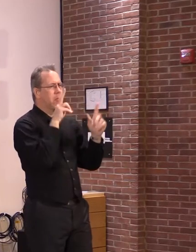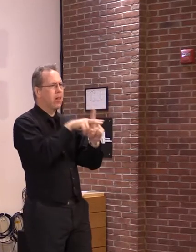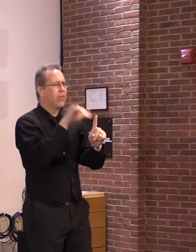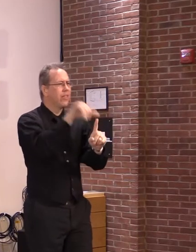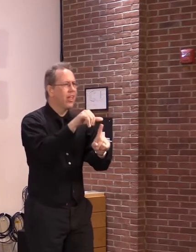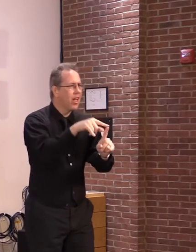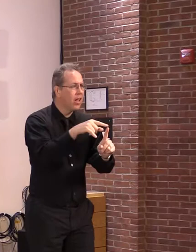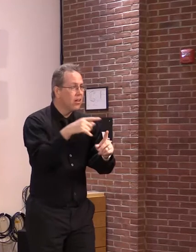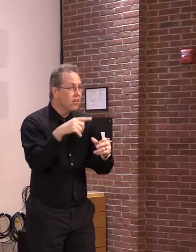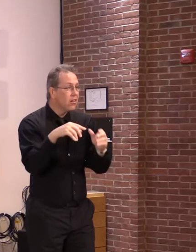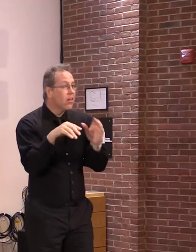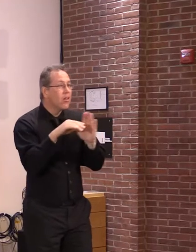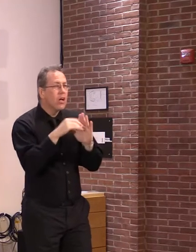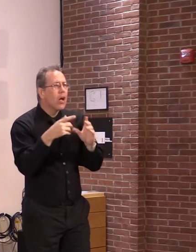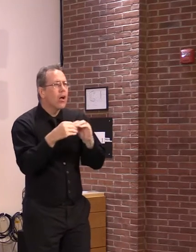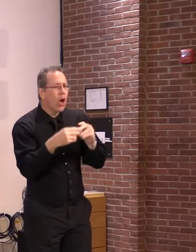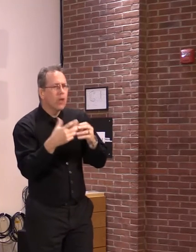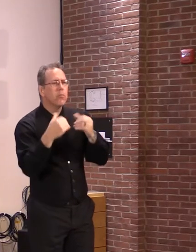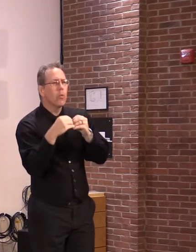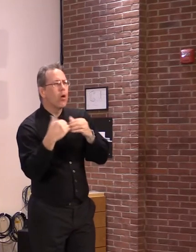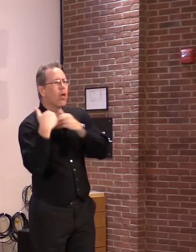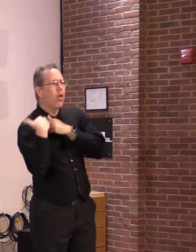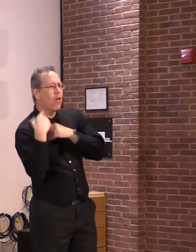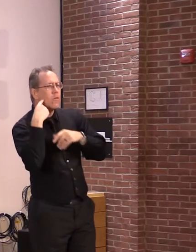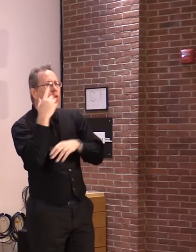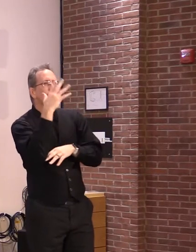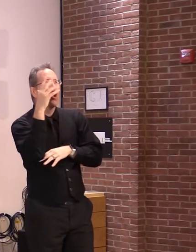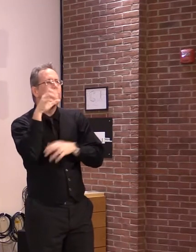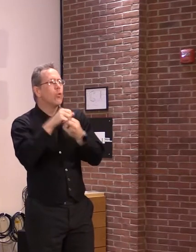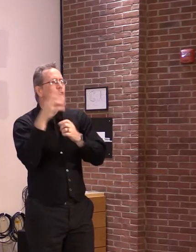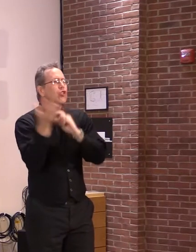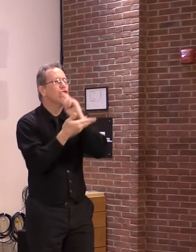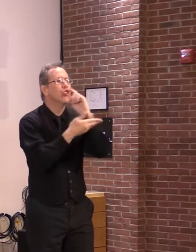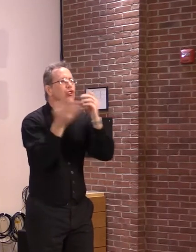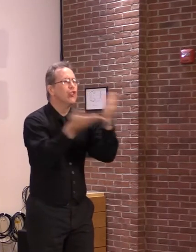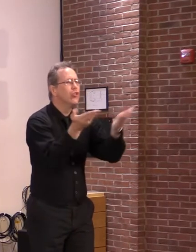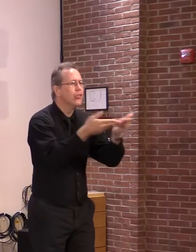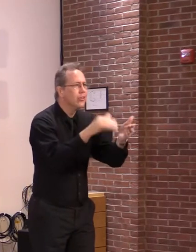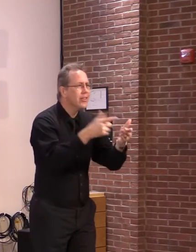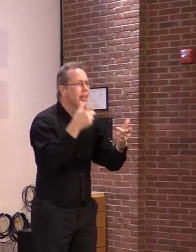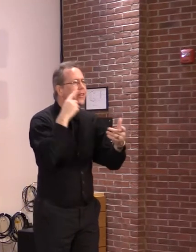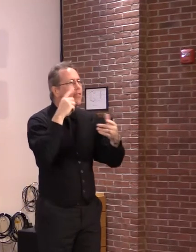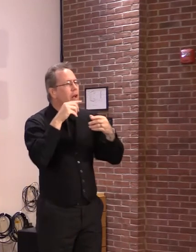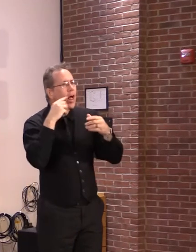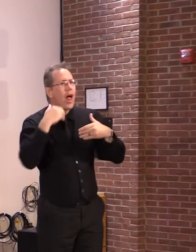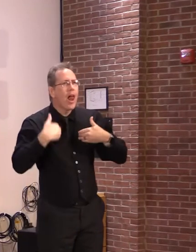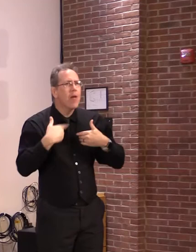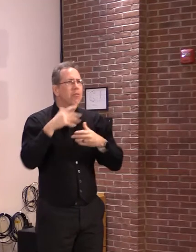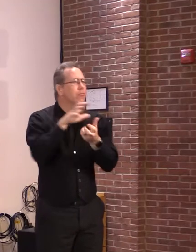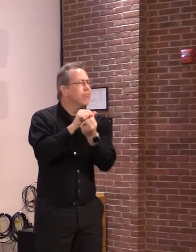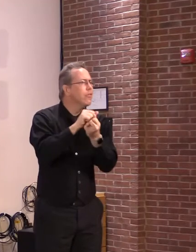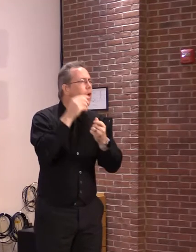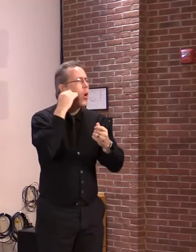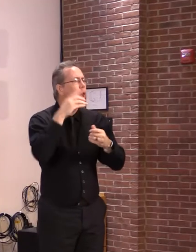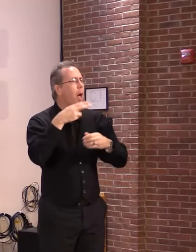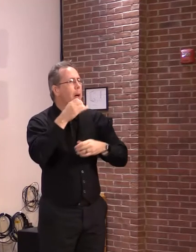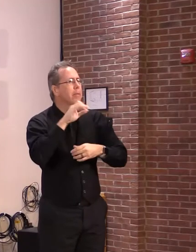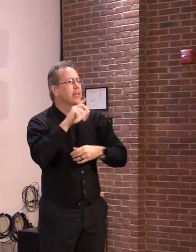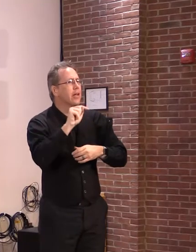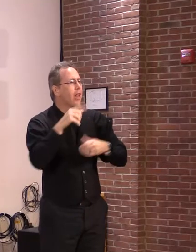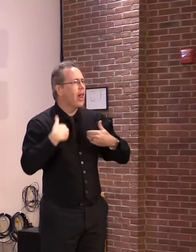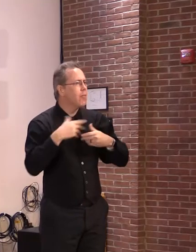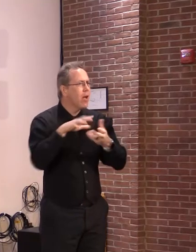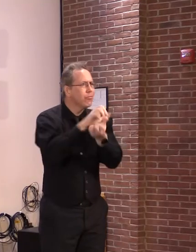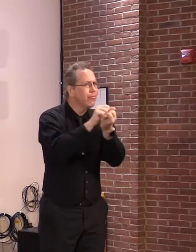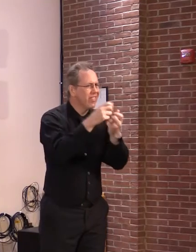undue adverse impacts on forest blocks connecting habitat or rare and irreplaceable natural areas. That doesn't sound to